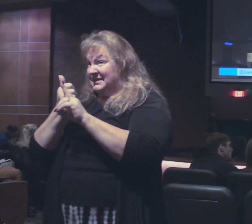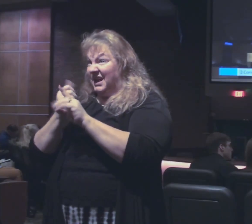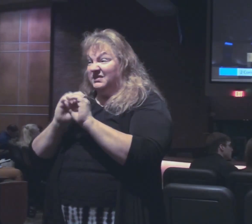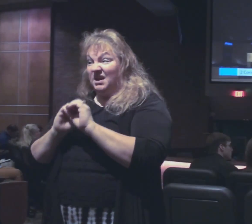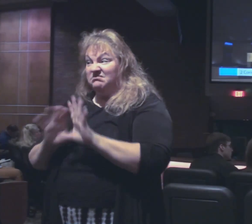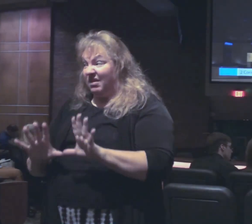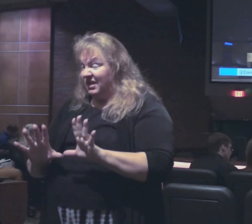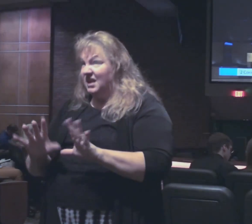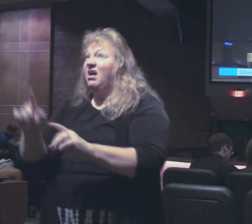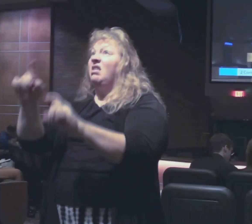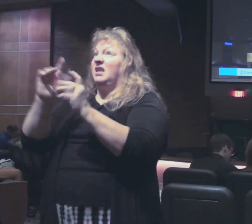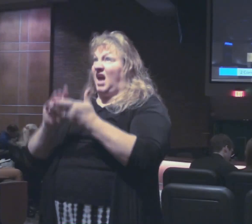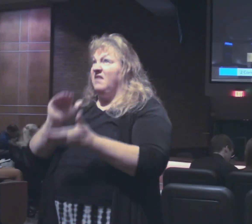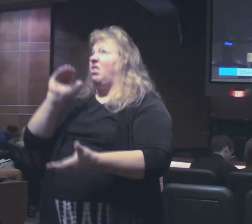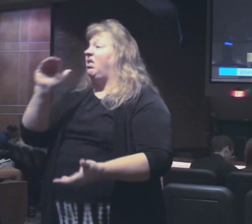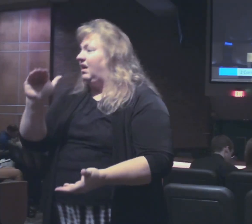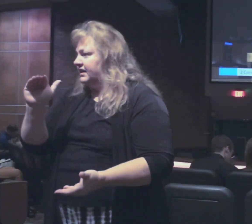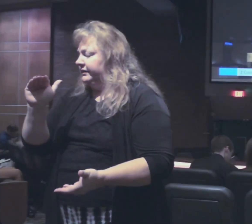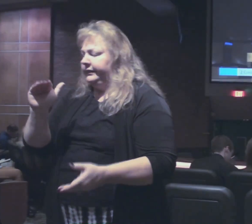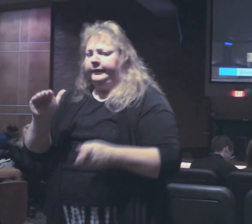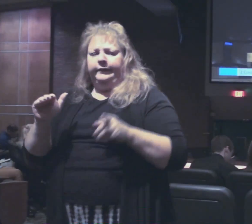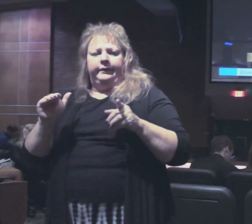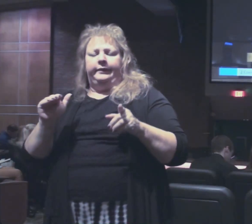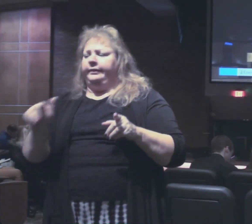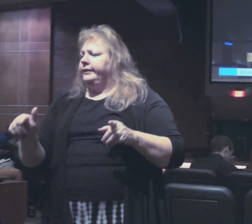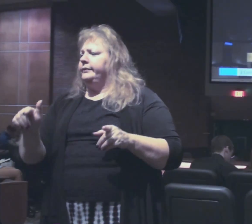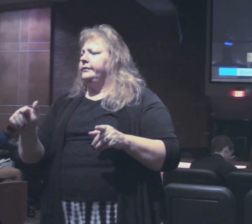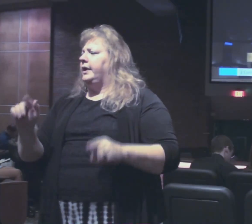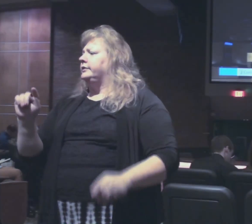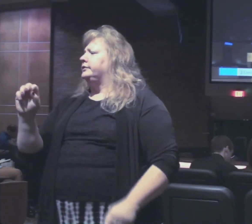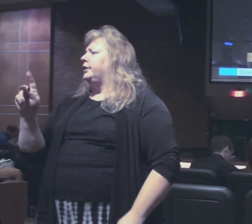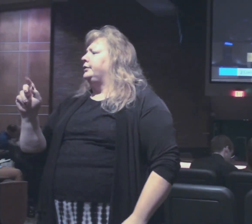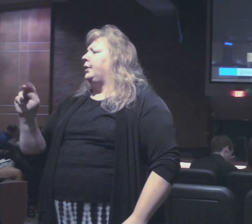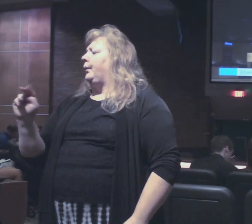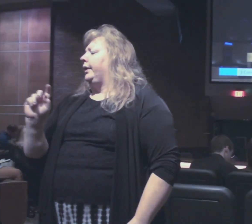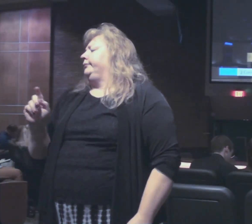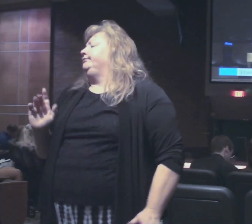so these Jewish believers in Jerusalem this just wasn't a token gift